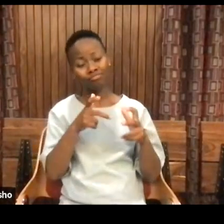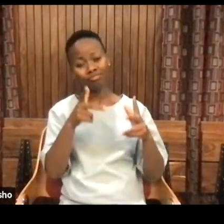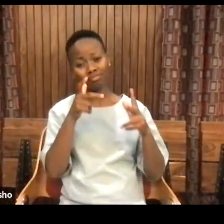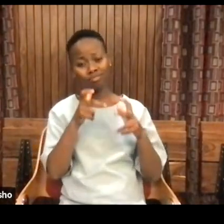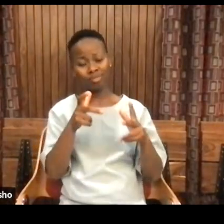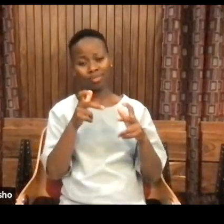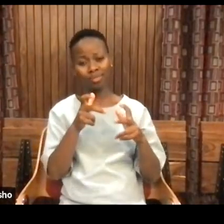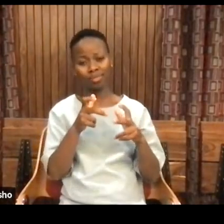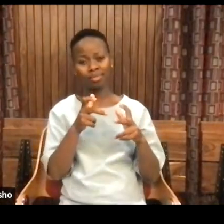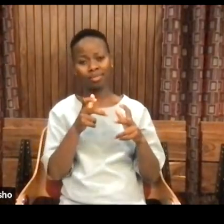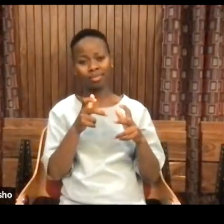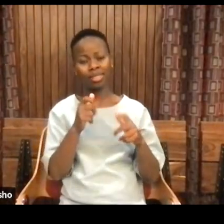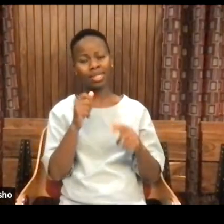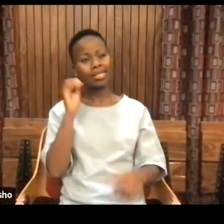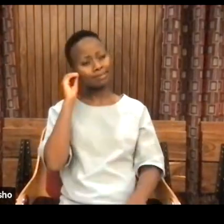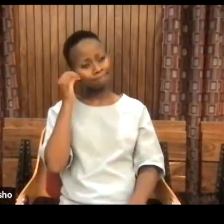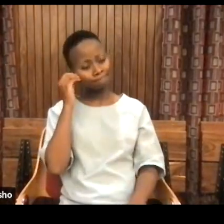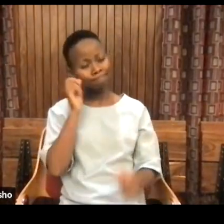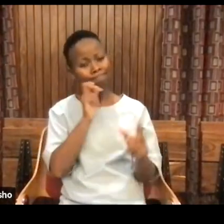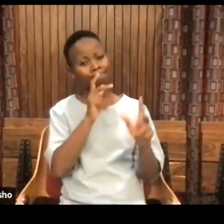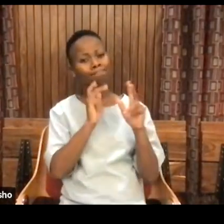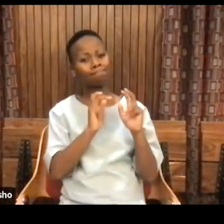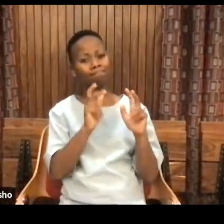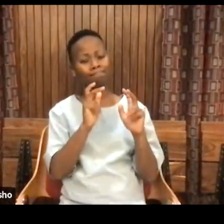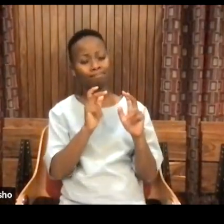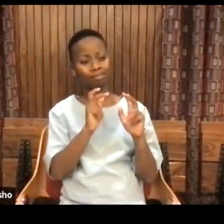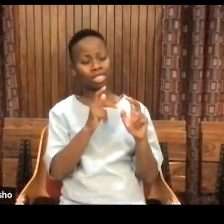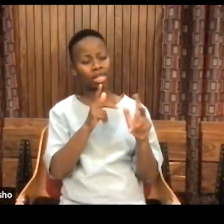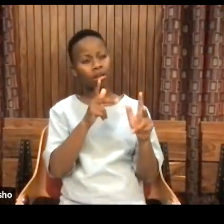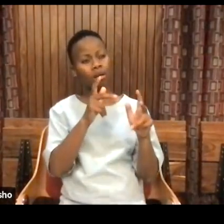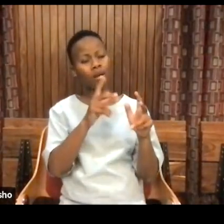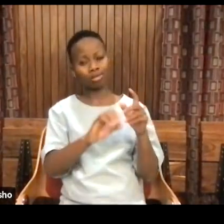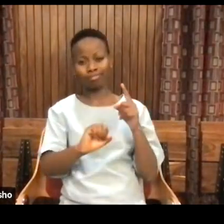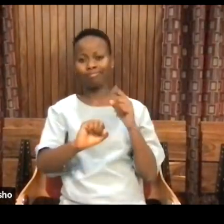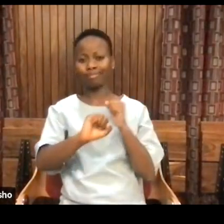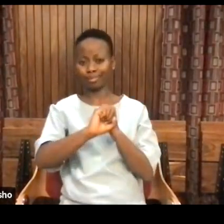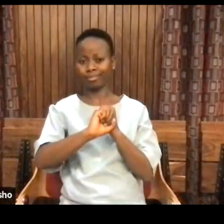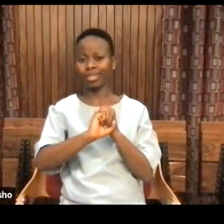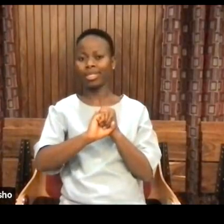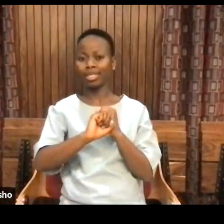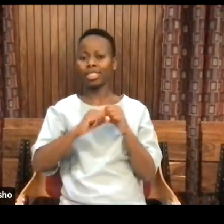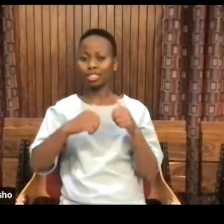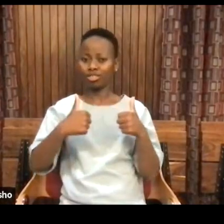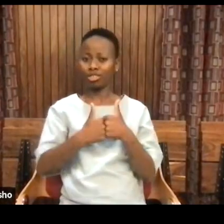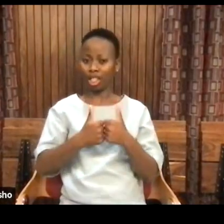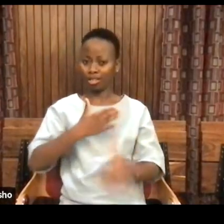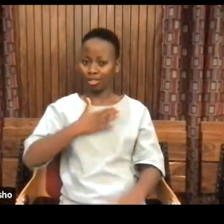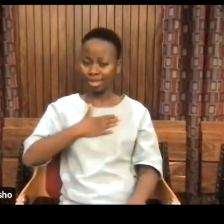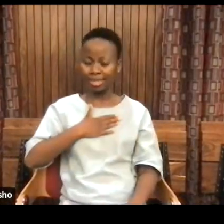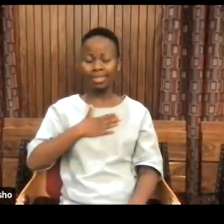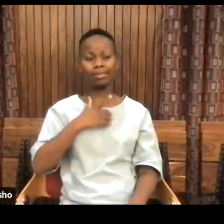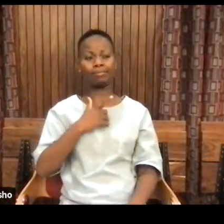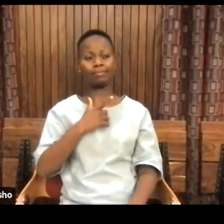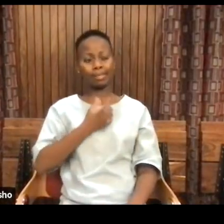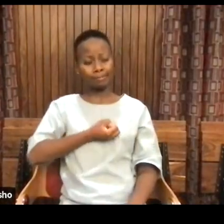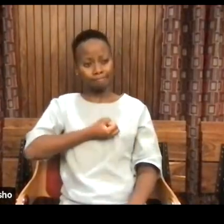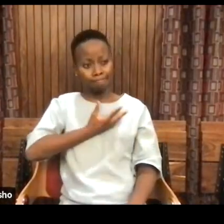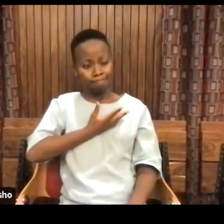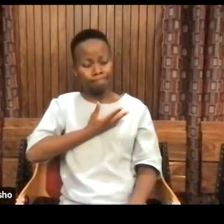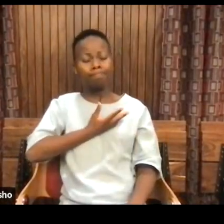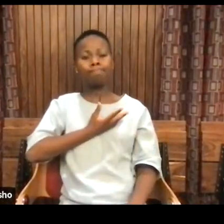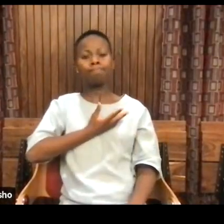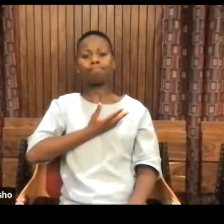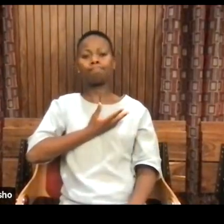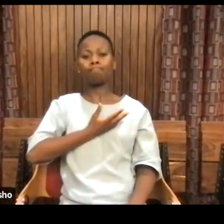to challenge me, to inspire me and